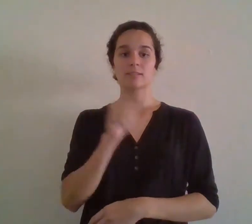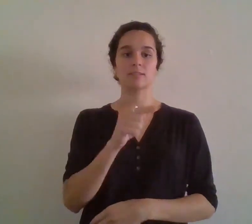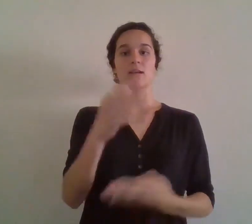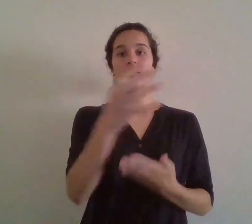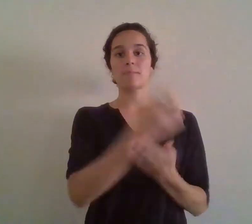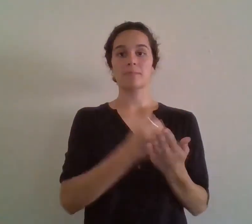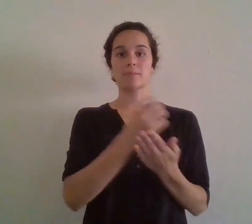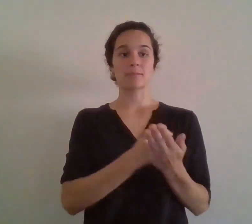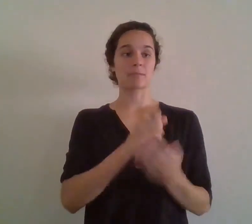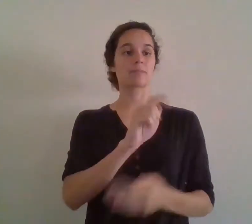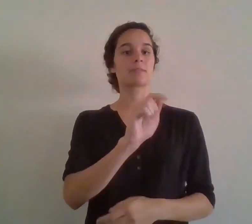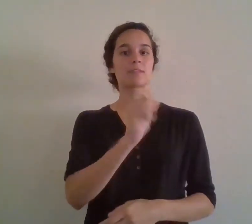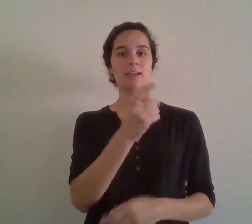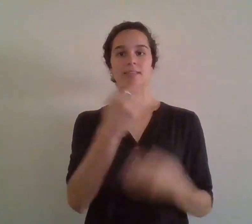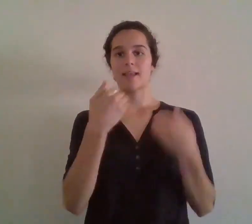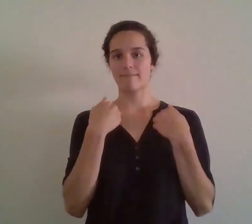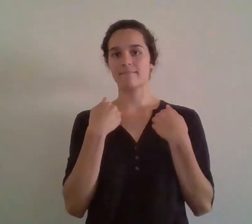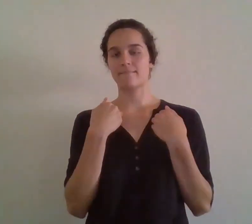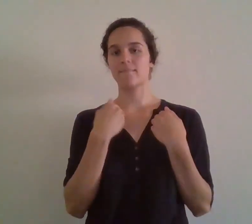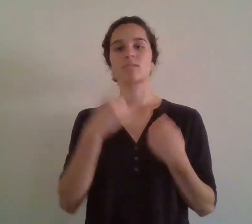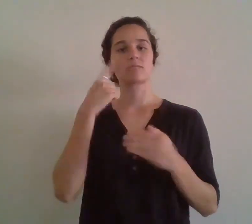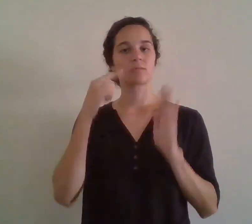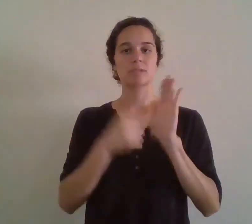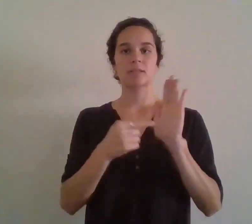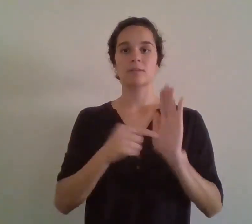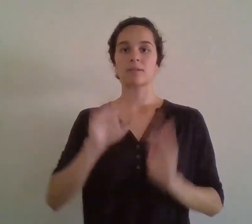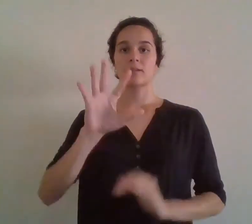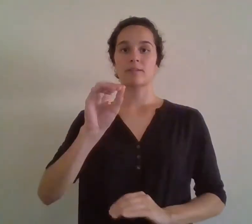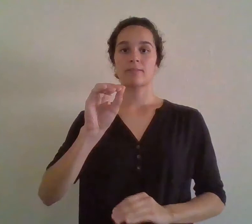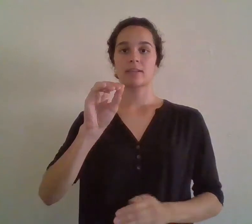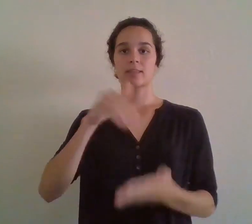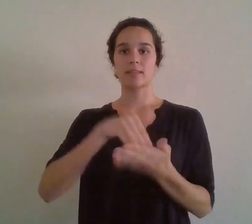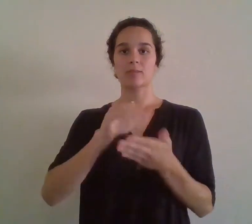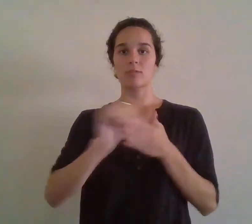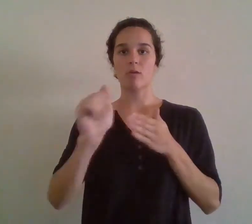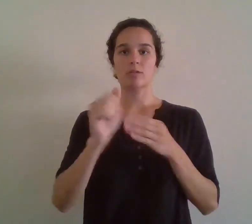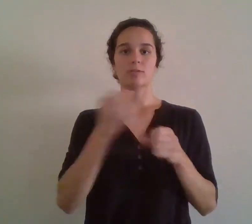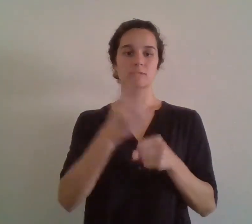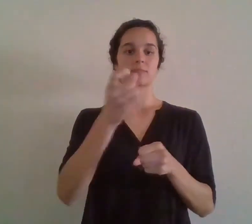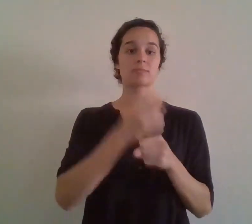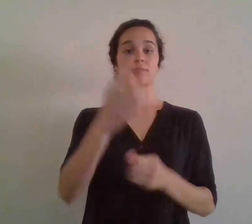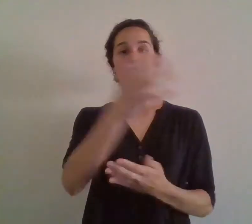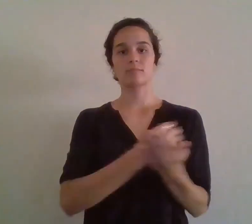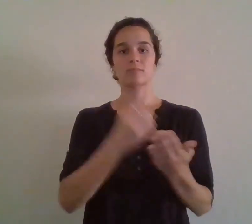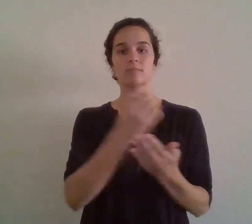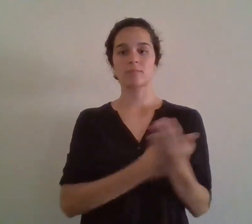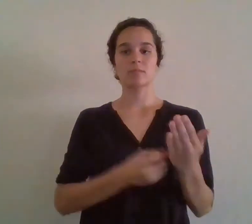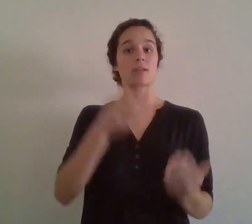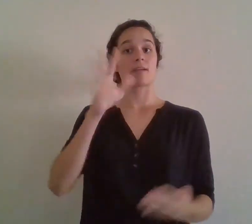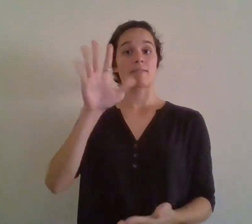out of your income. So if you make $50,000 and you put in $5,000, $5